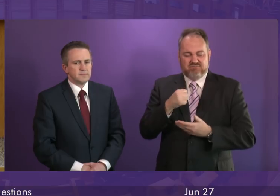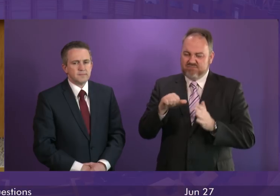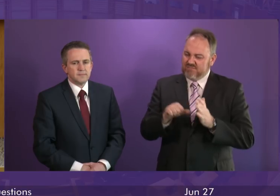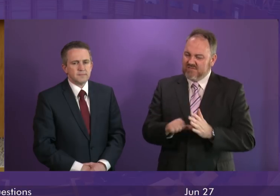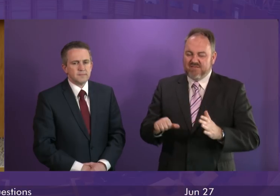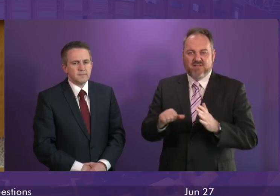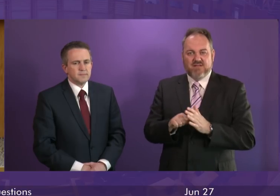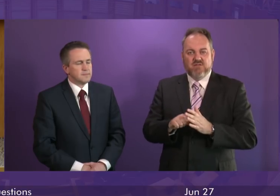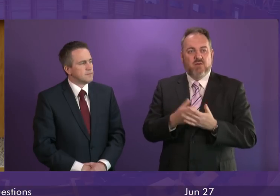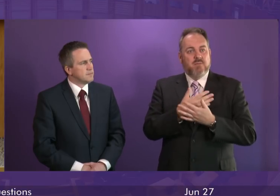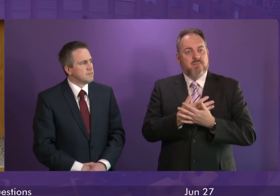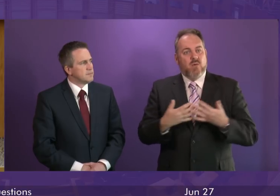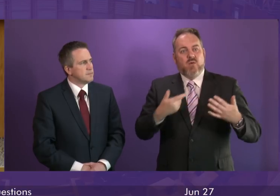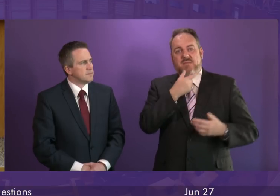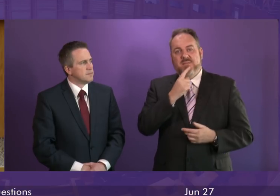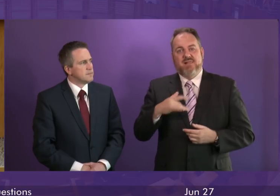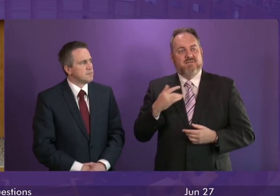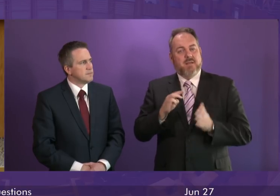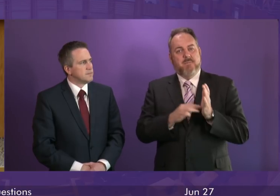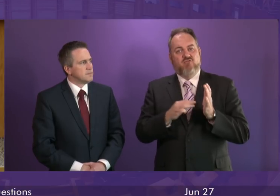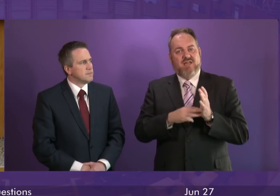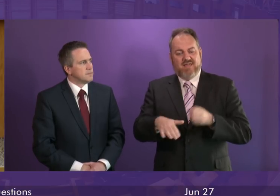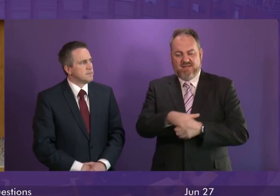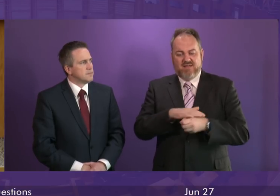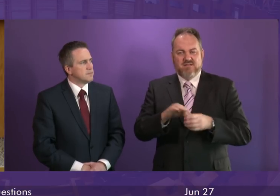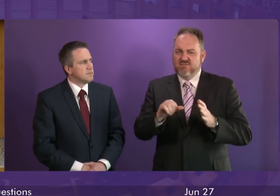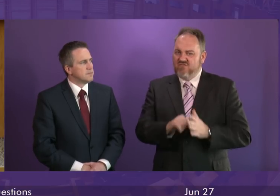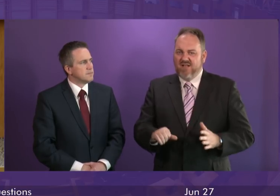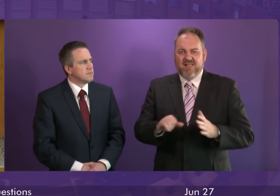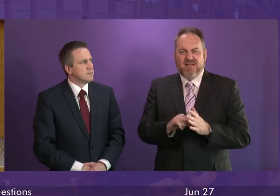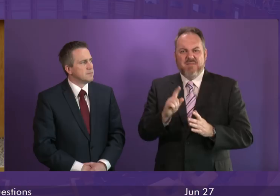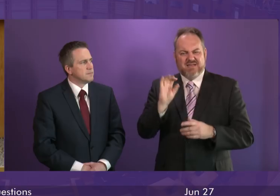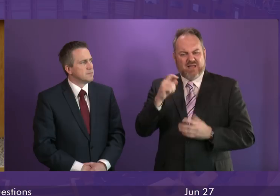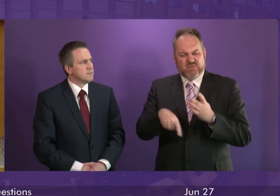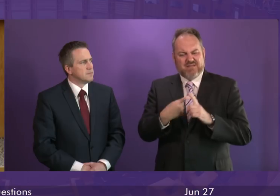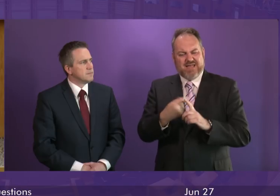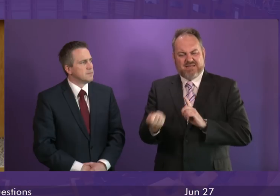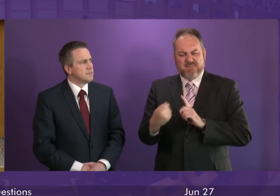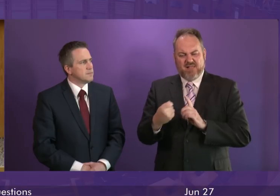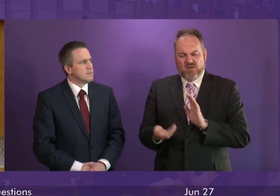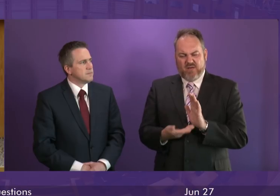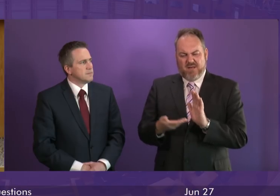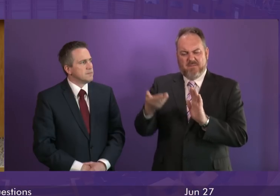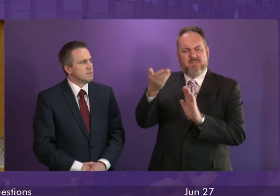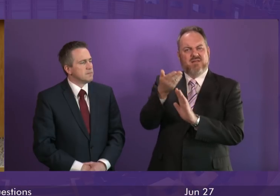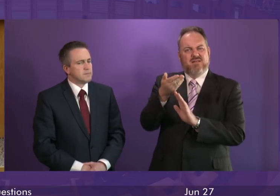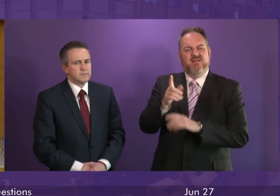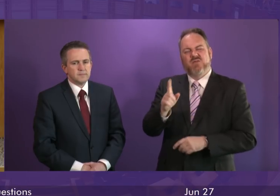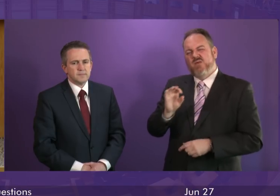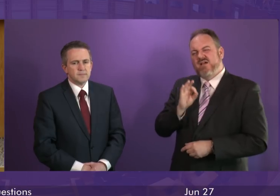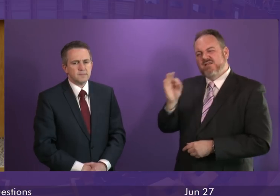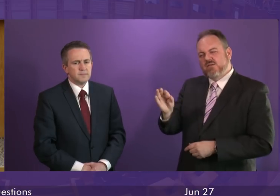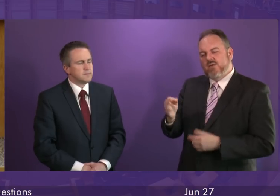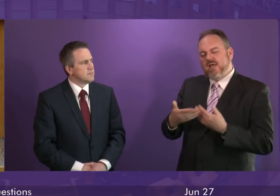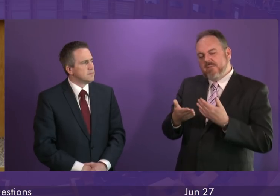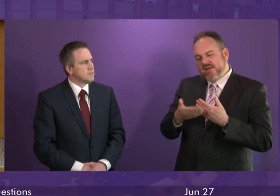now face seeing more of their basic public services under threat and their council tax bills rising. So can I ask the First Minister, for how many